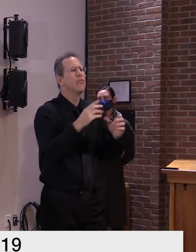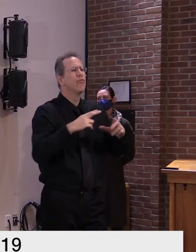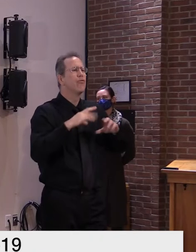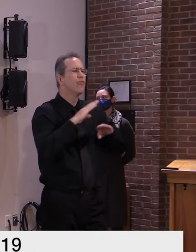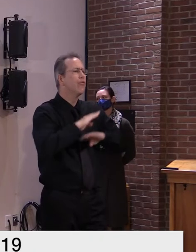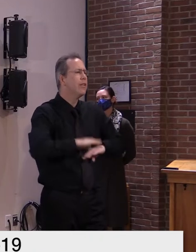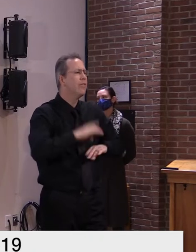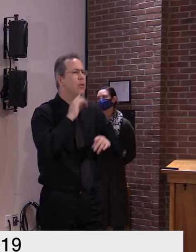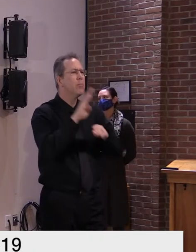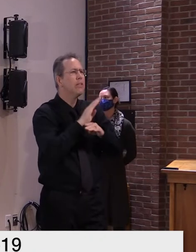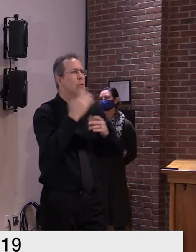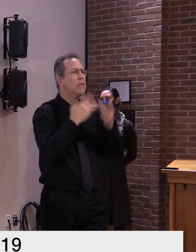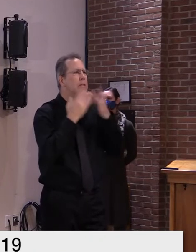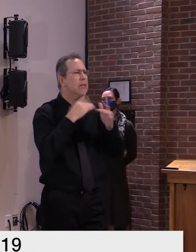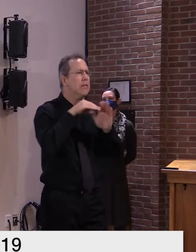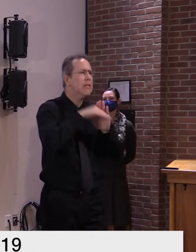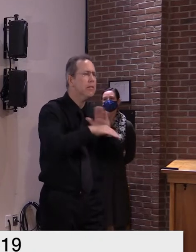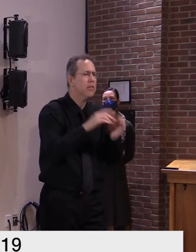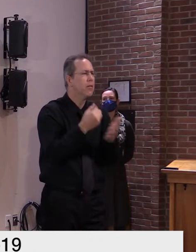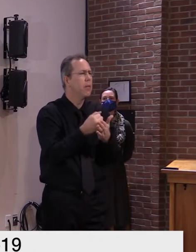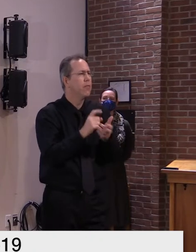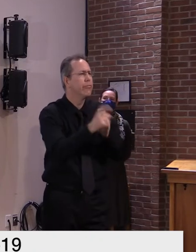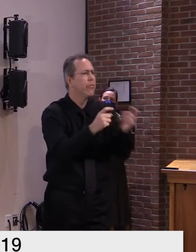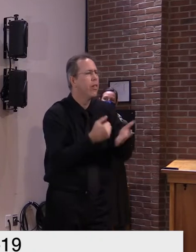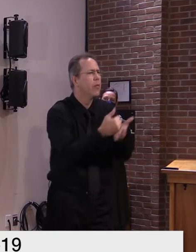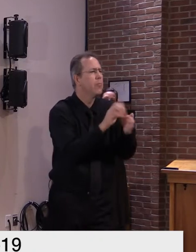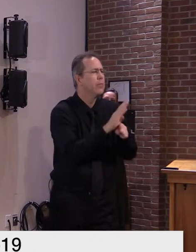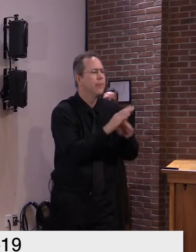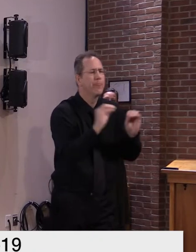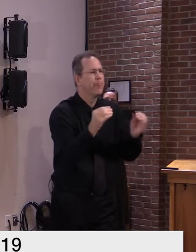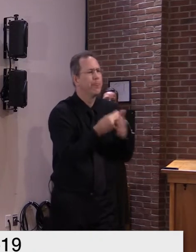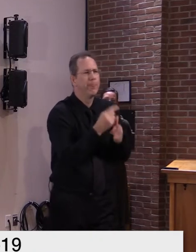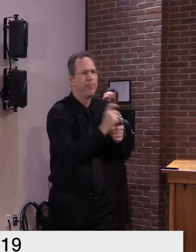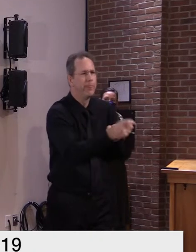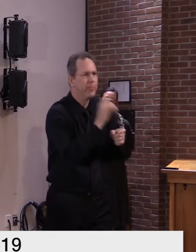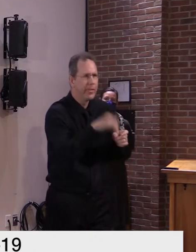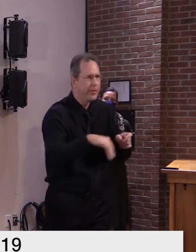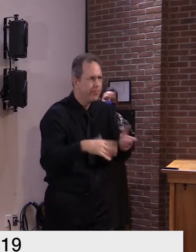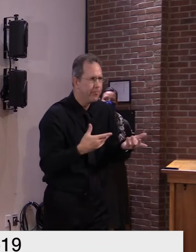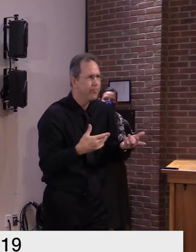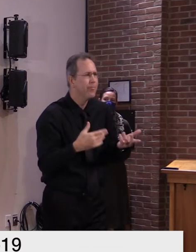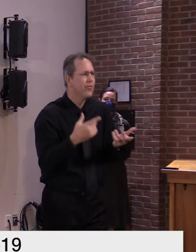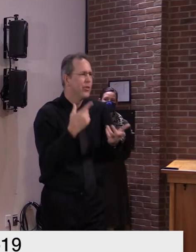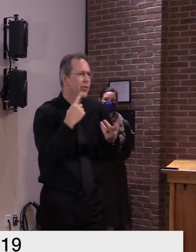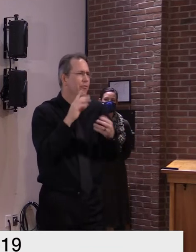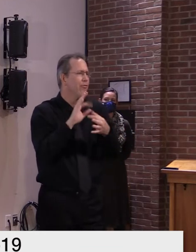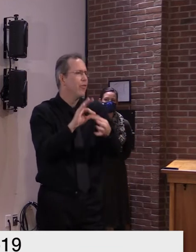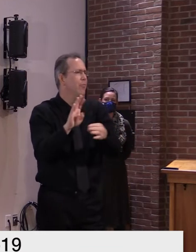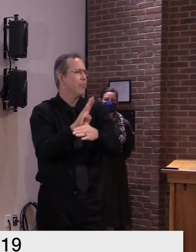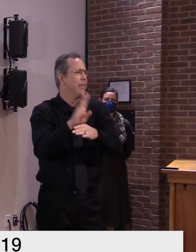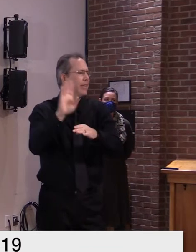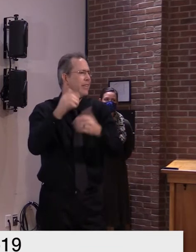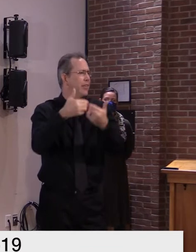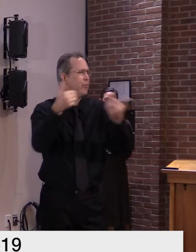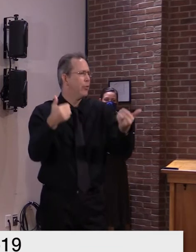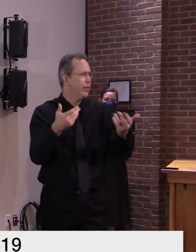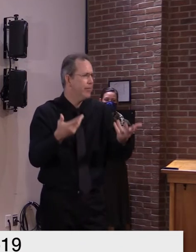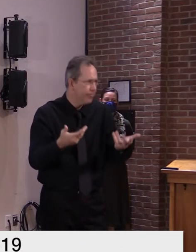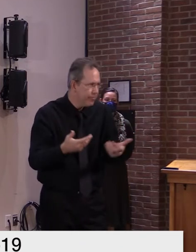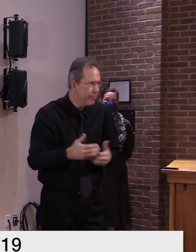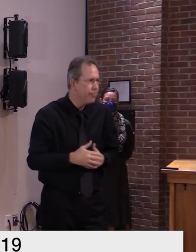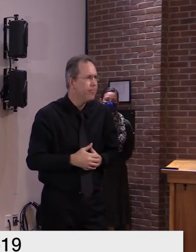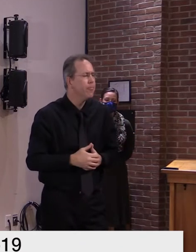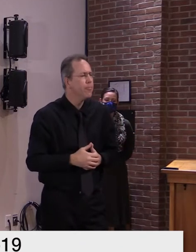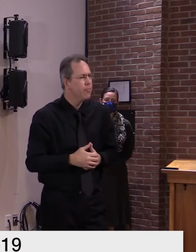in uh economic relief for uh some of the businesses that we wanted to add and knowing that there's you know hundreds of millions of